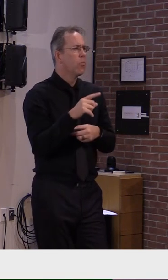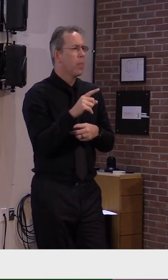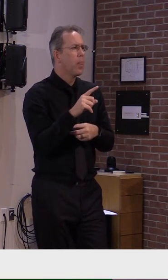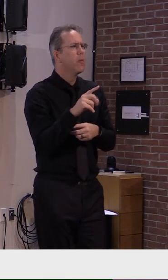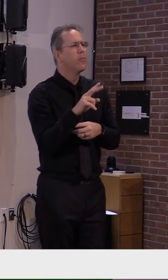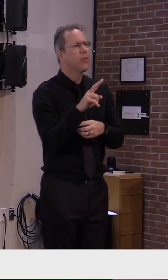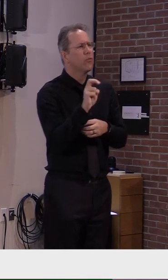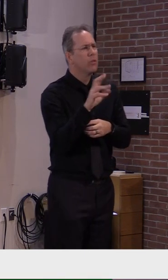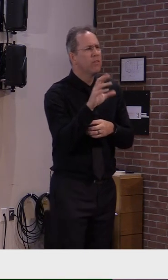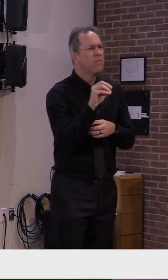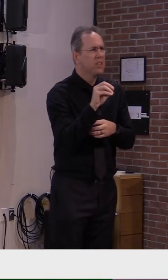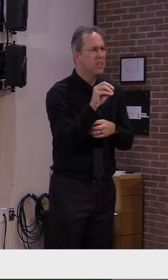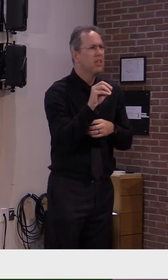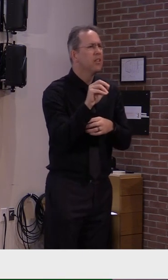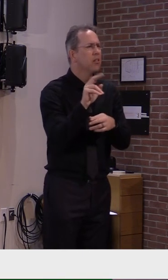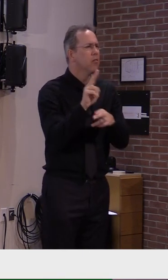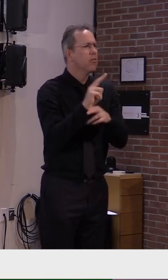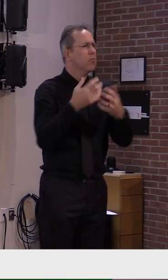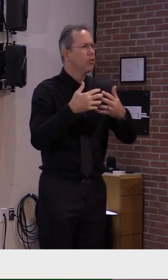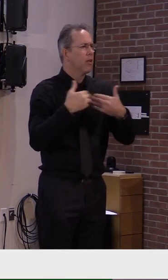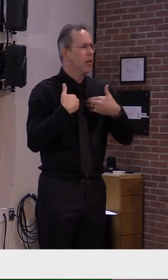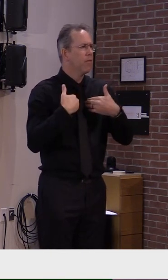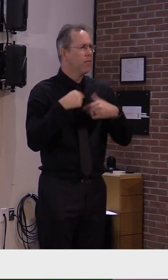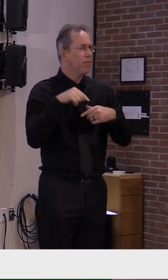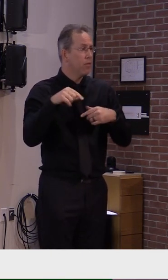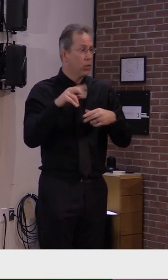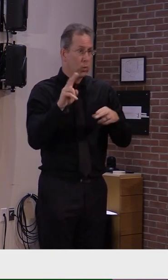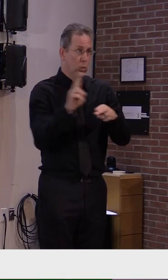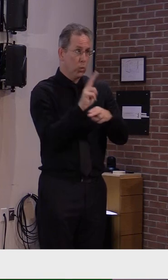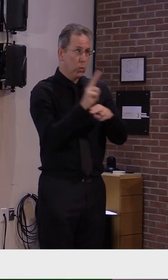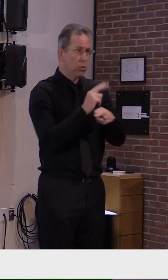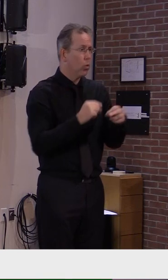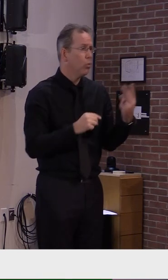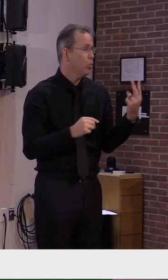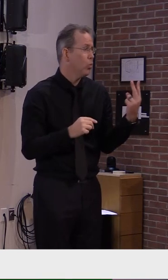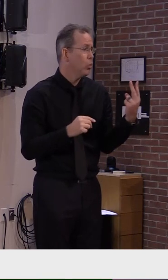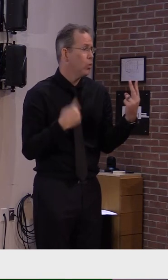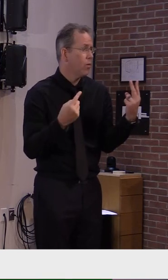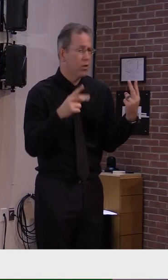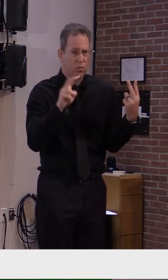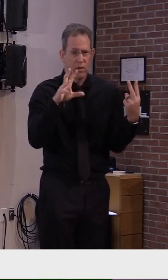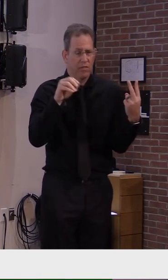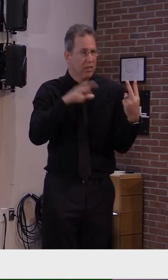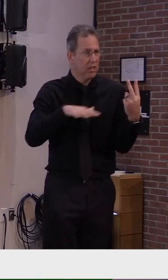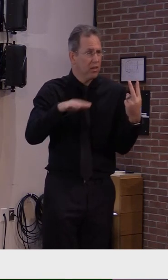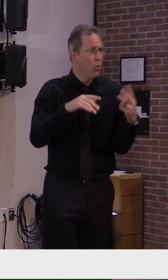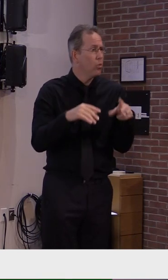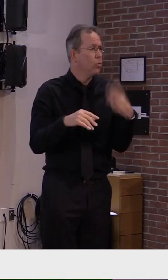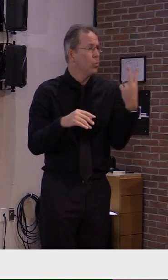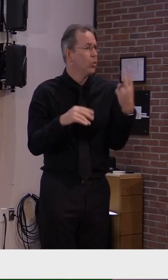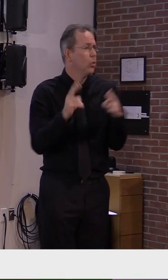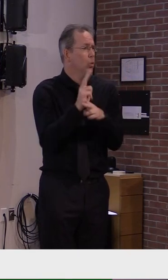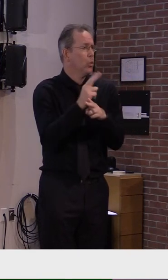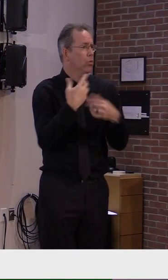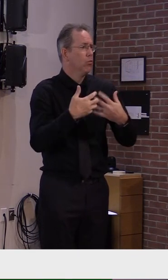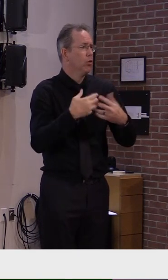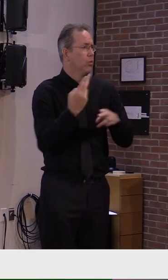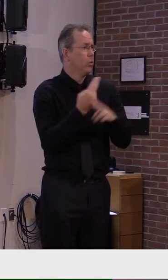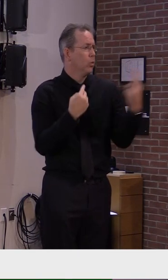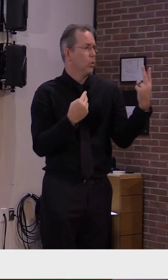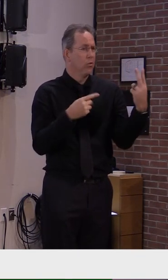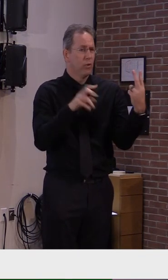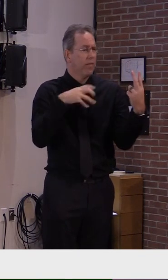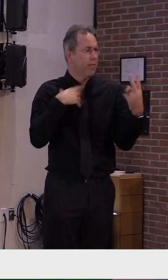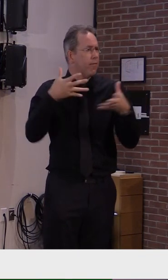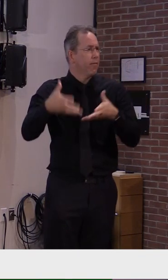two today is what I'm getting at. But on the PPE, as you have mentioned, we've been stockpiling, and